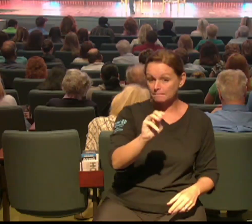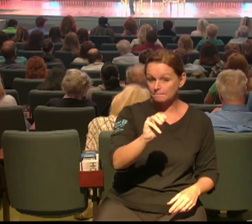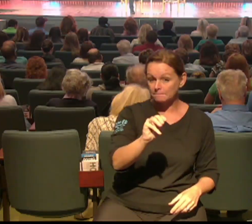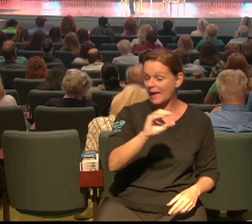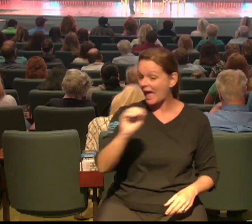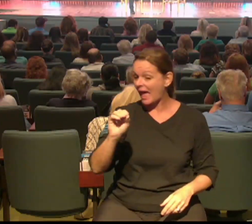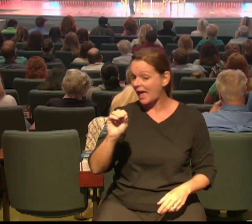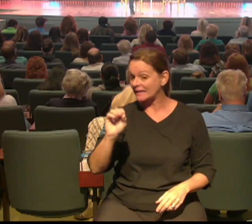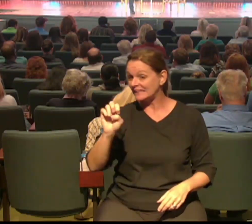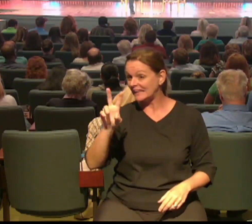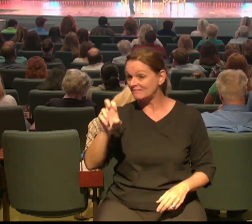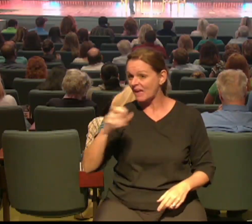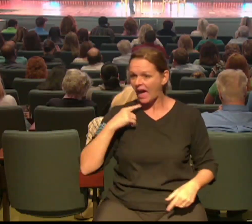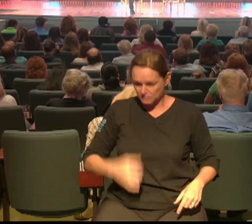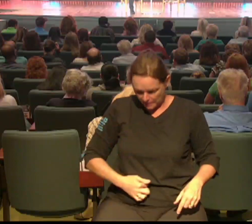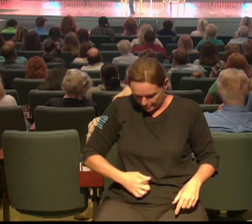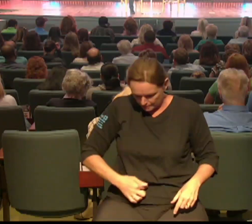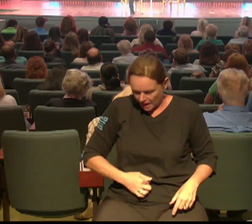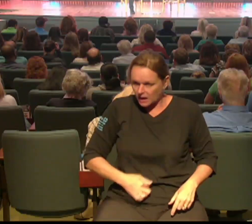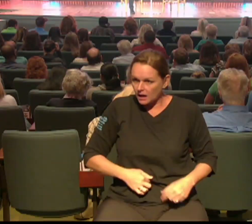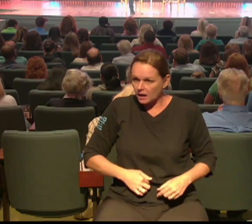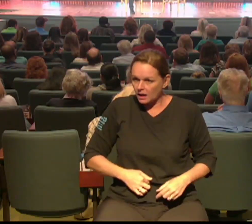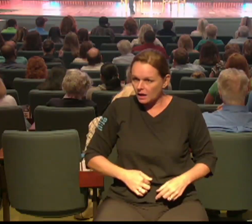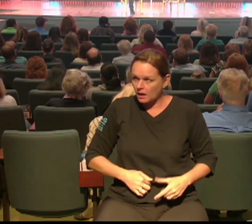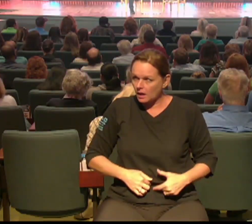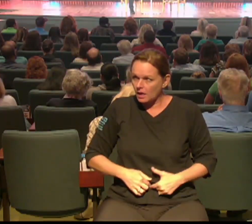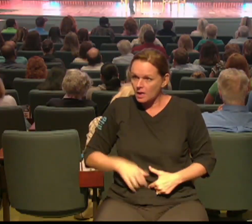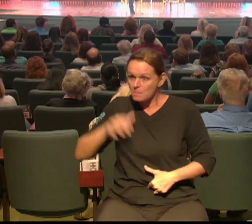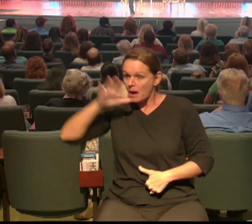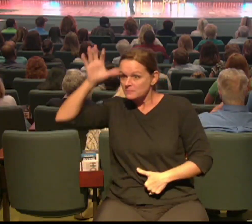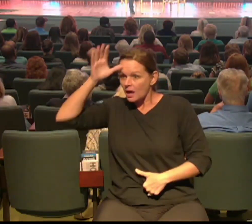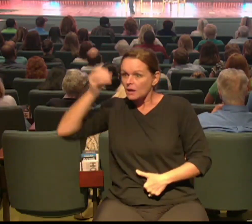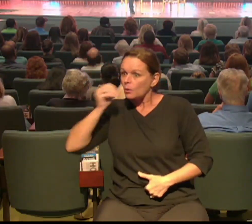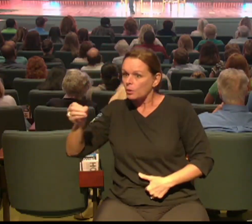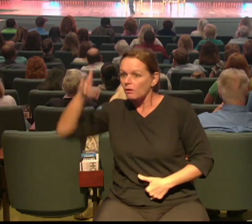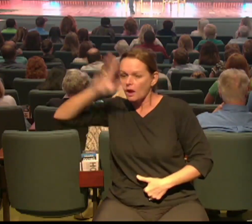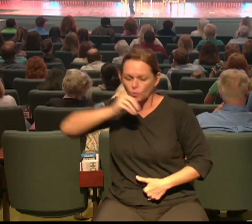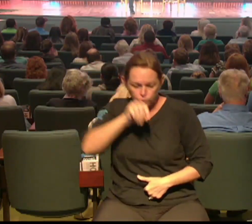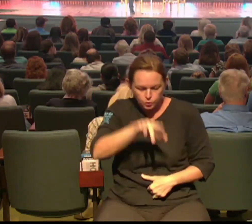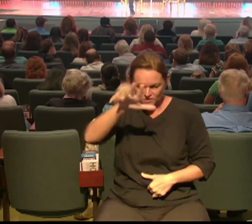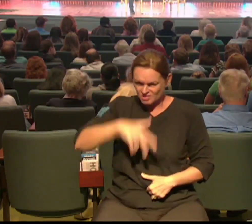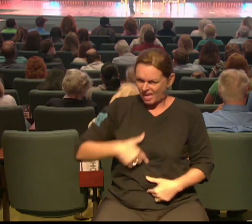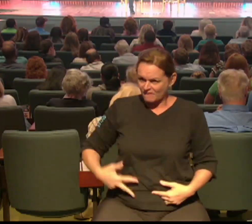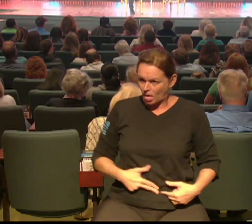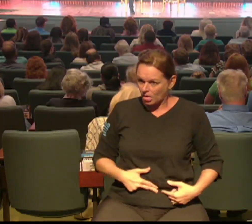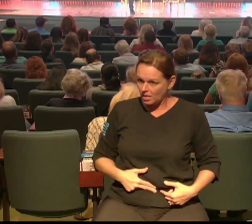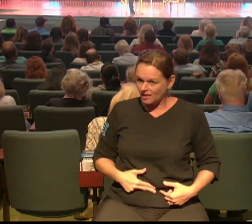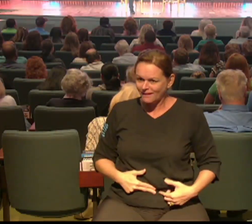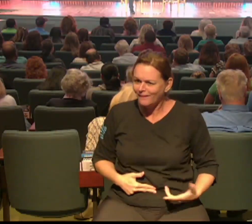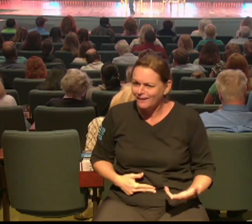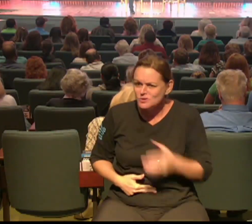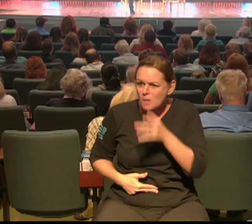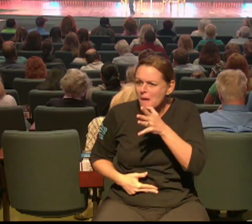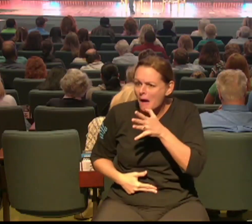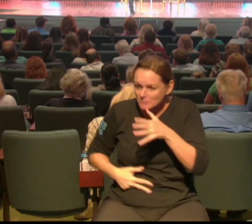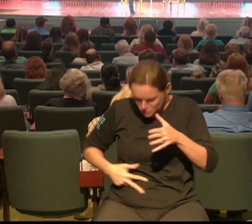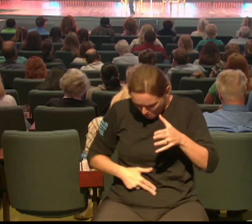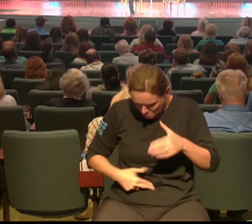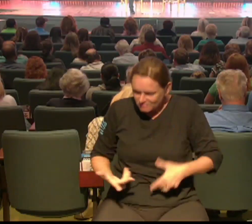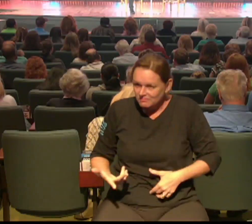on the ark there's so many things we don't know right and so you can let you can get frozen by fear that they might ask you something that you don't know and then you're gonna